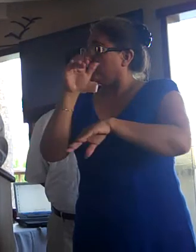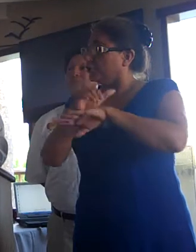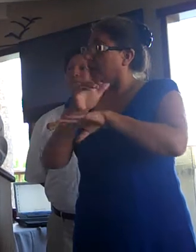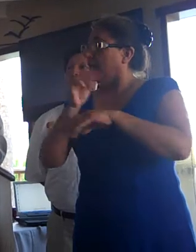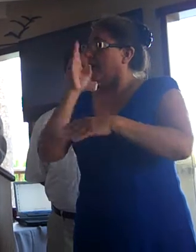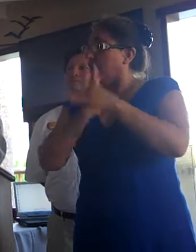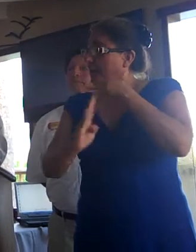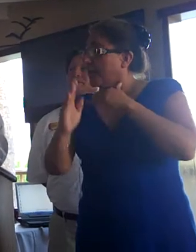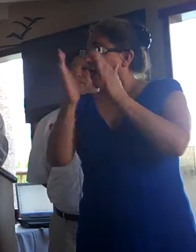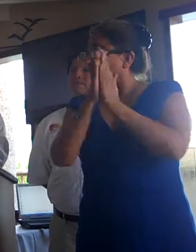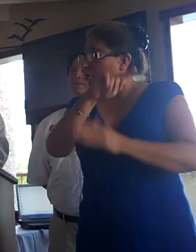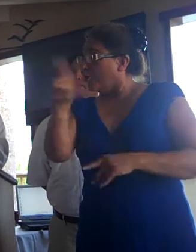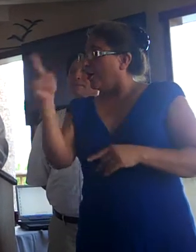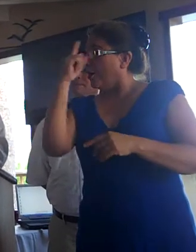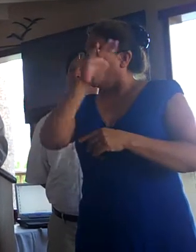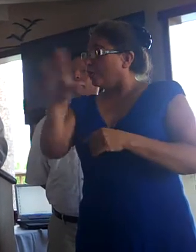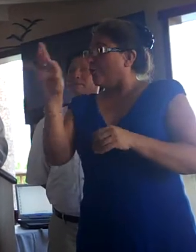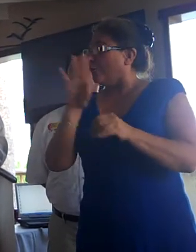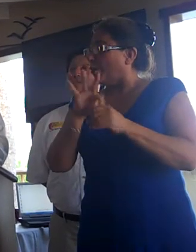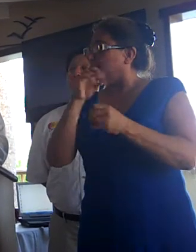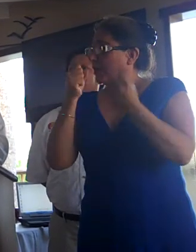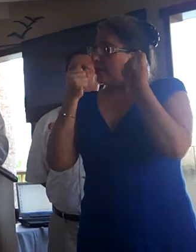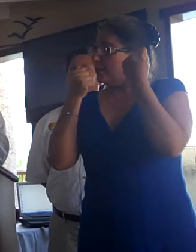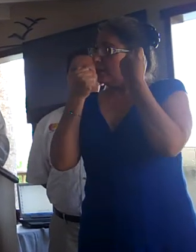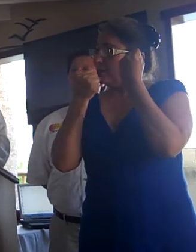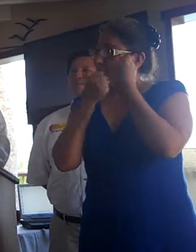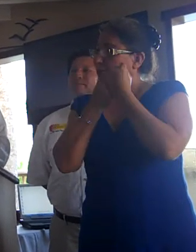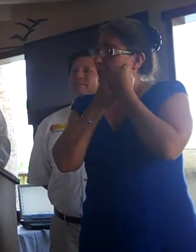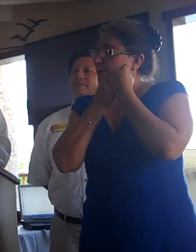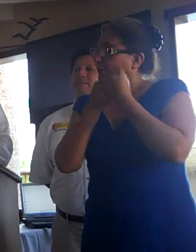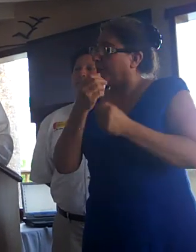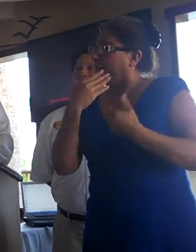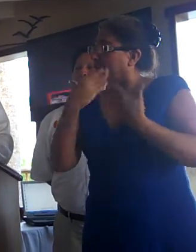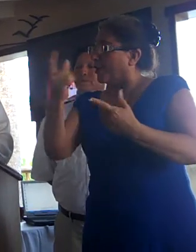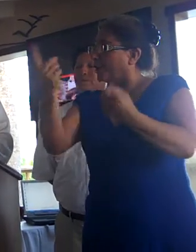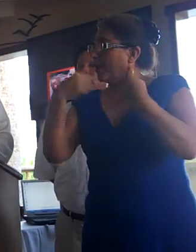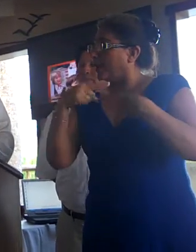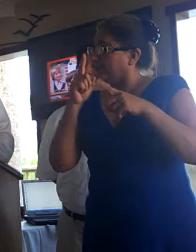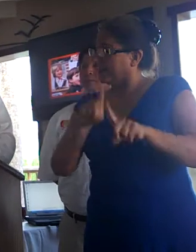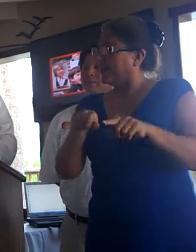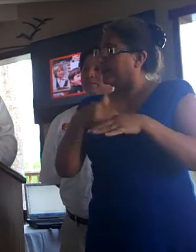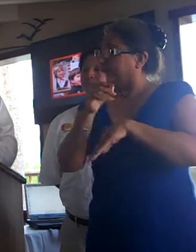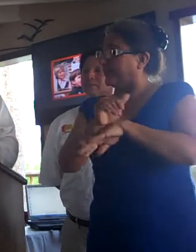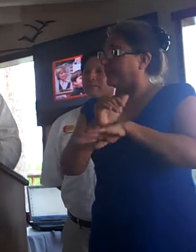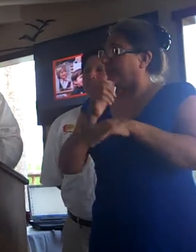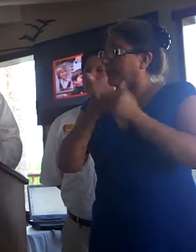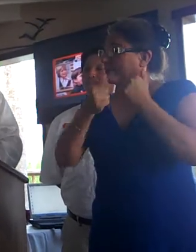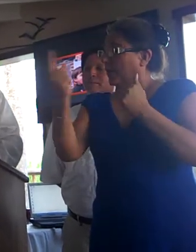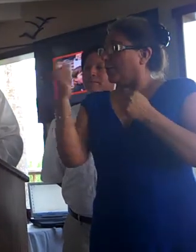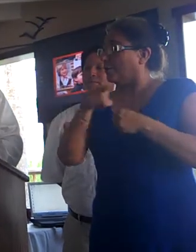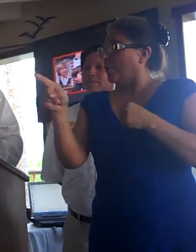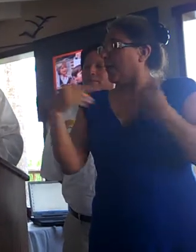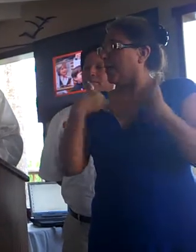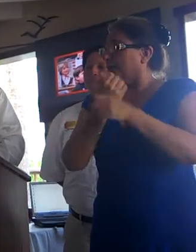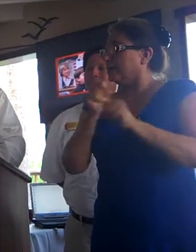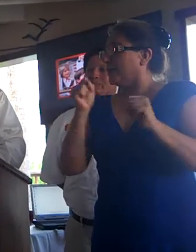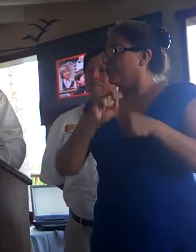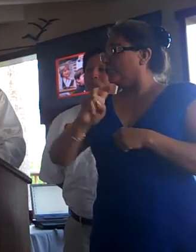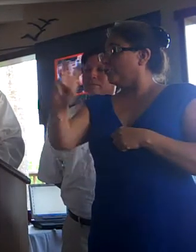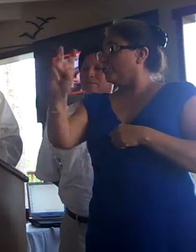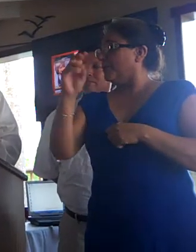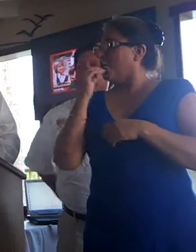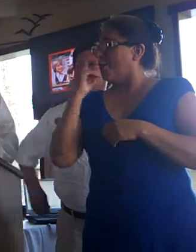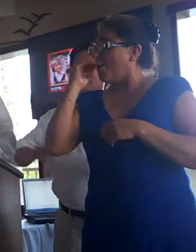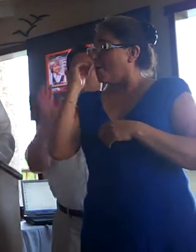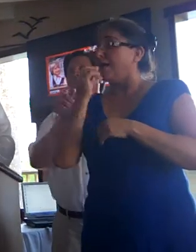and I humbly ask you for your vote and your support. Thank you for attending this evening. May each of you have a safe trip